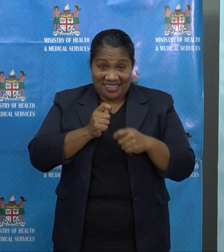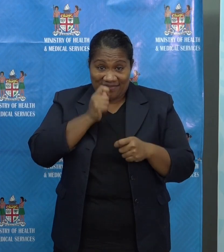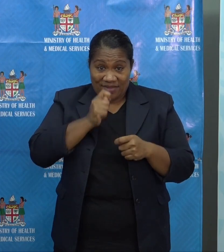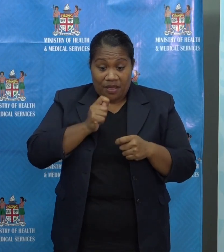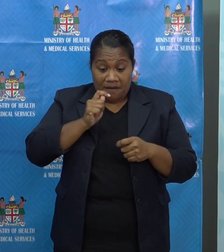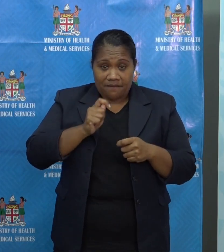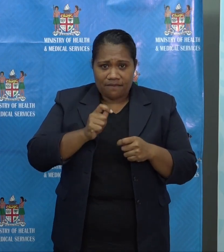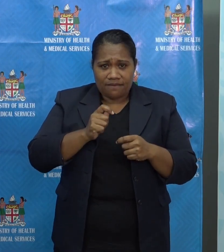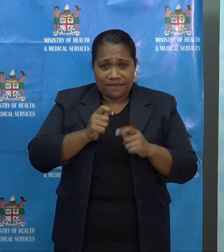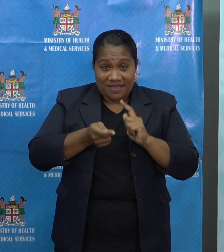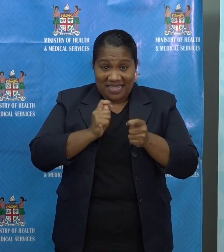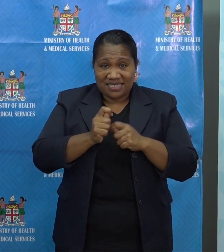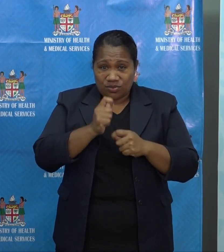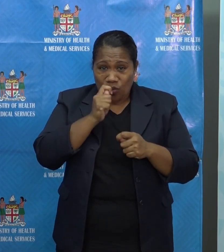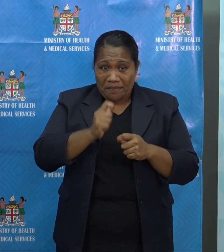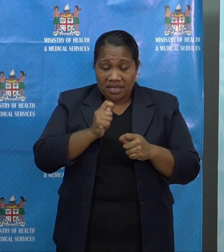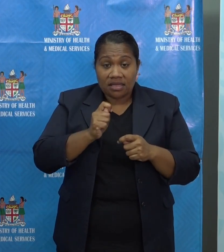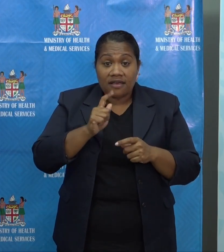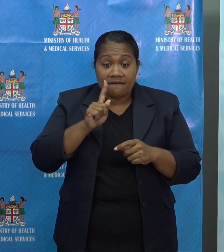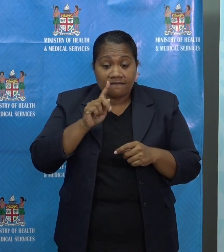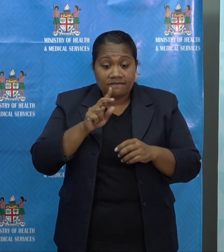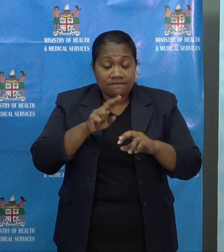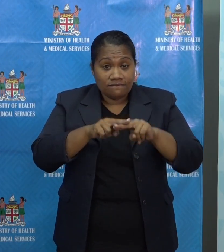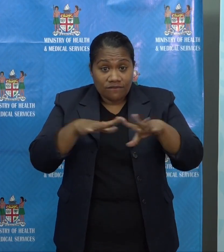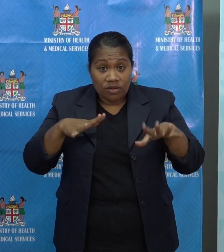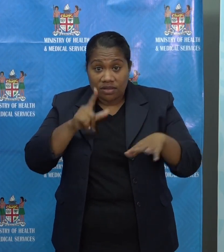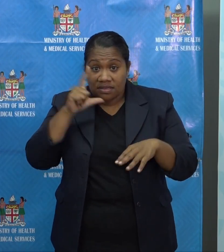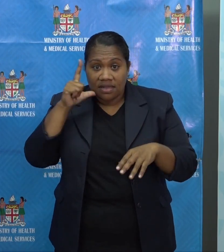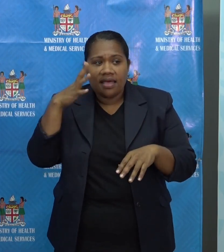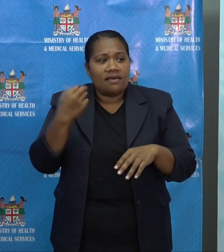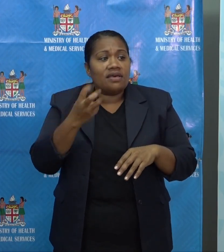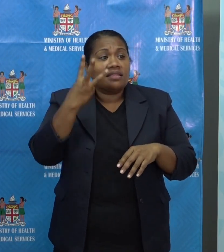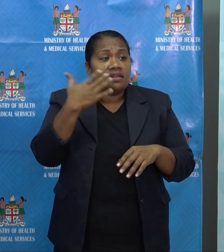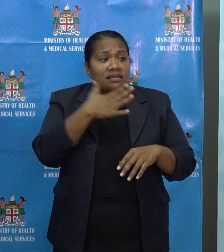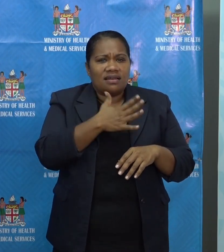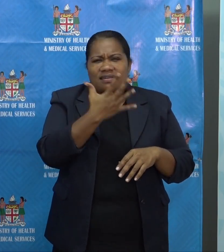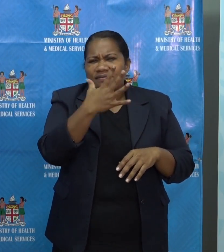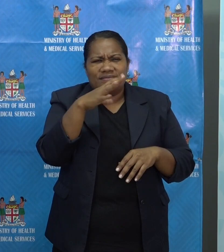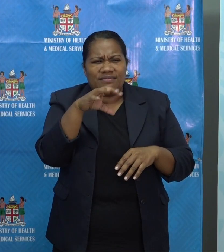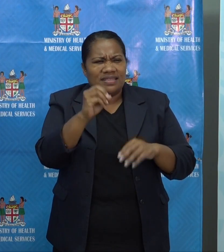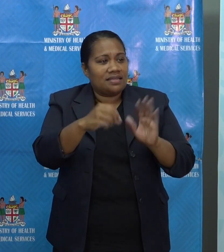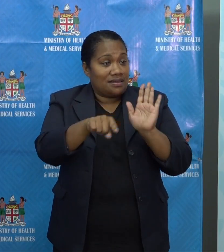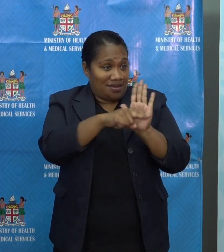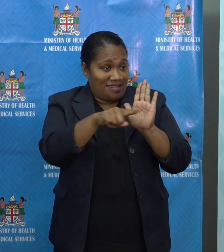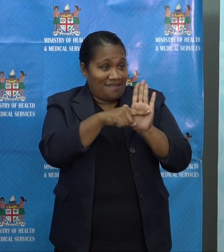we have over 350 negative test results from that funeral contact.